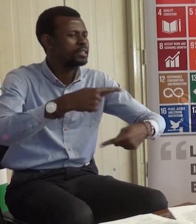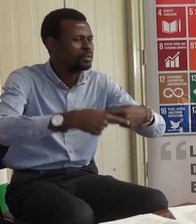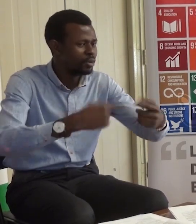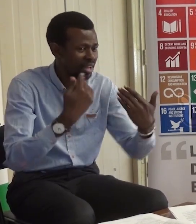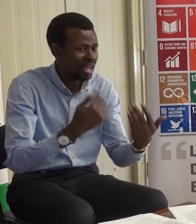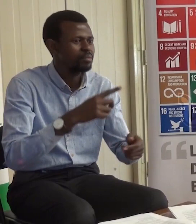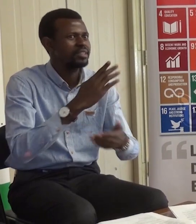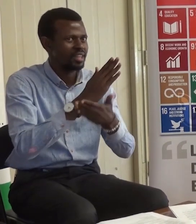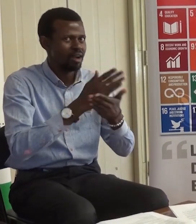much.